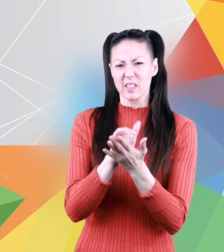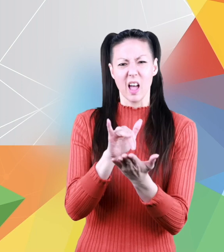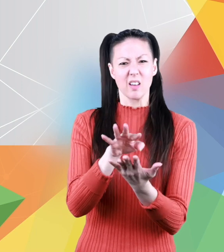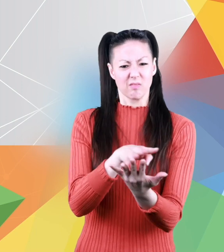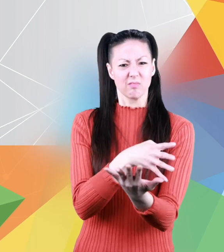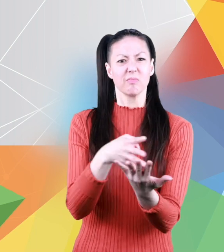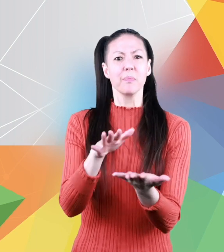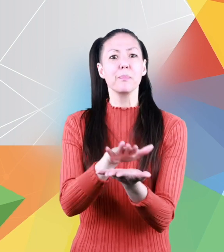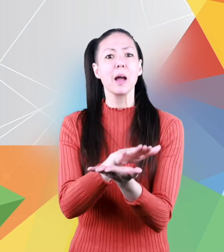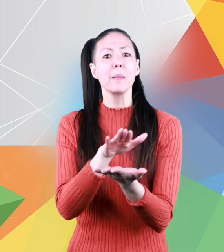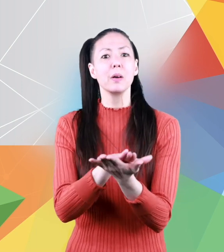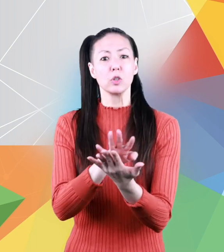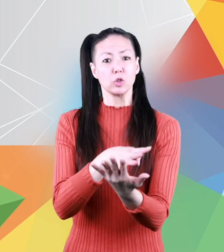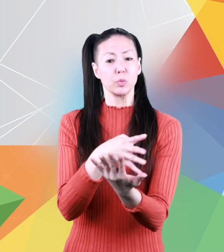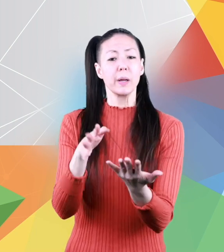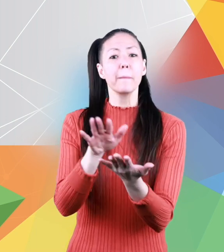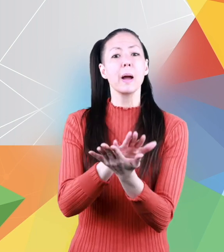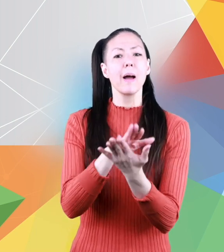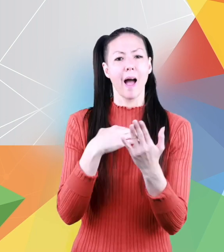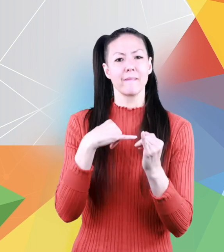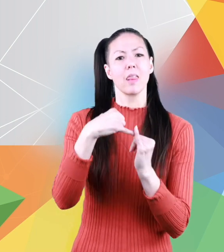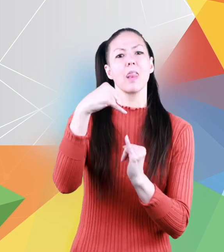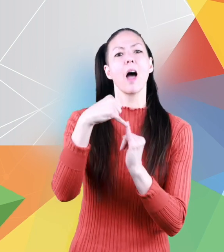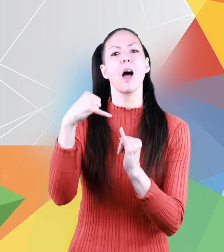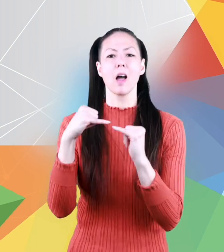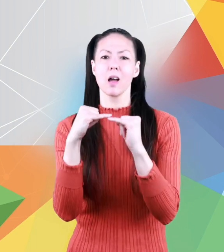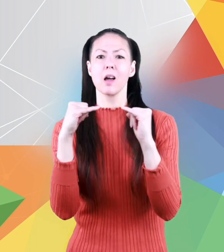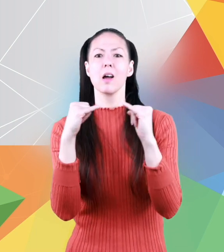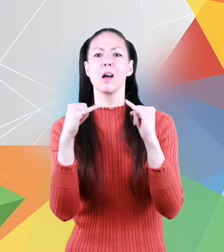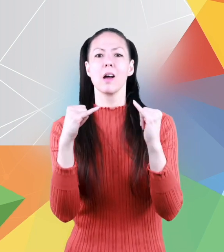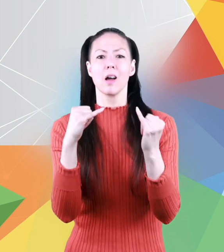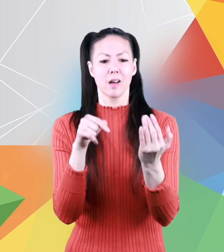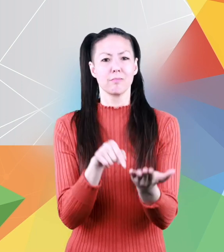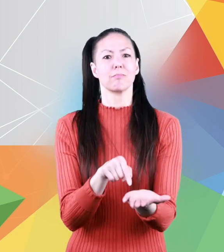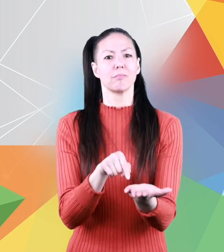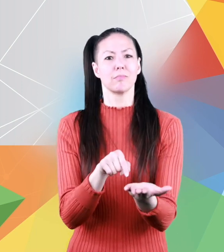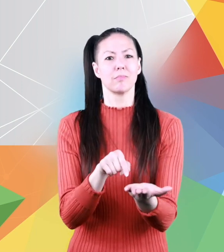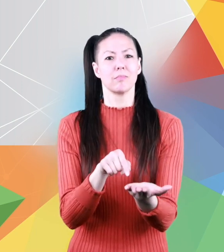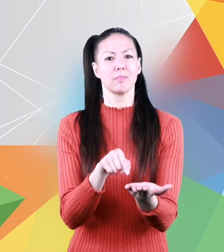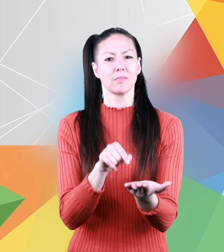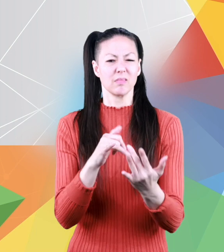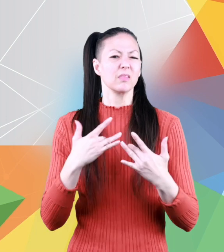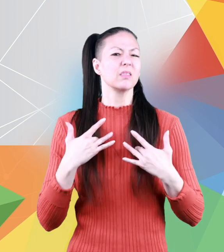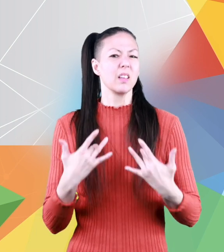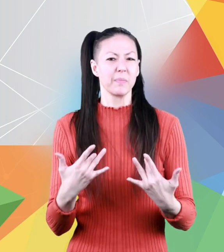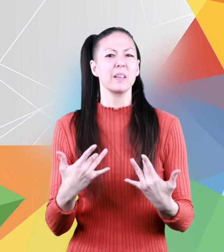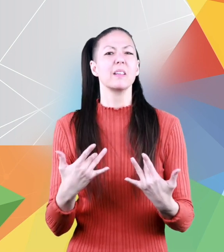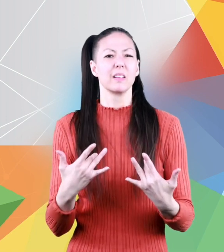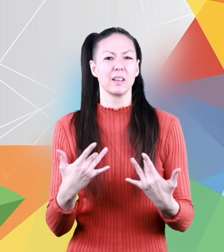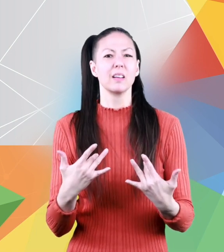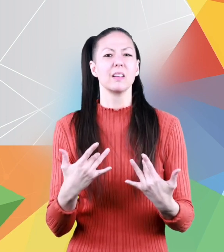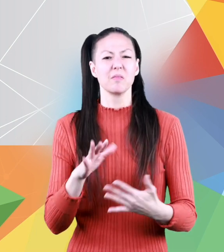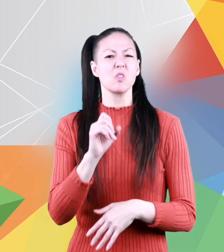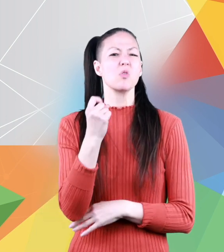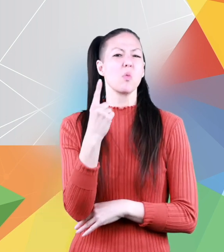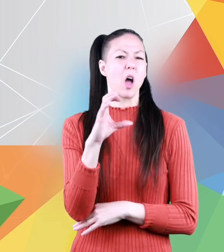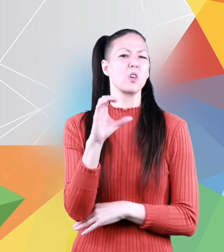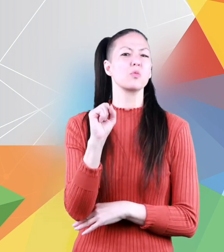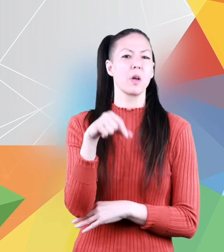paper grid paper has lines and squares drawn on the paper a typical sheet of grid paper is 100 squares